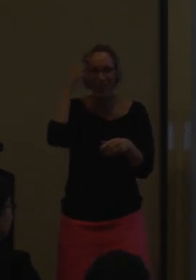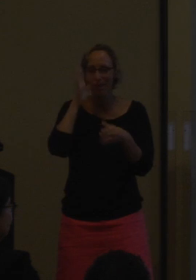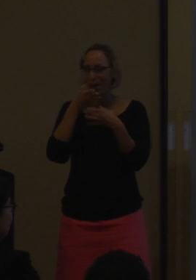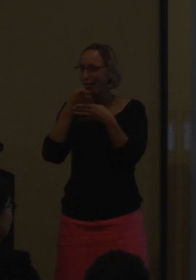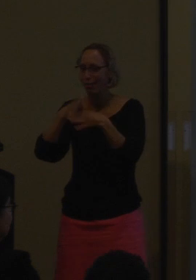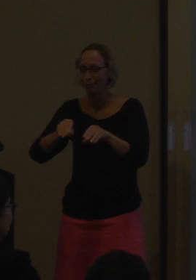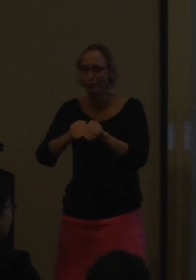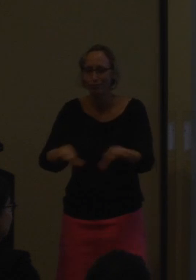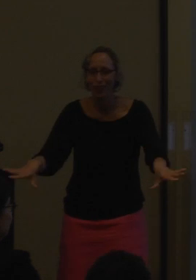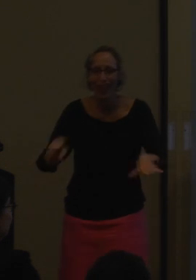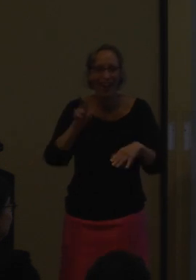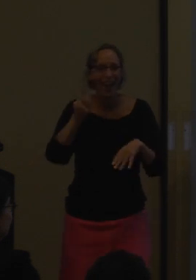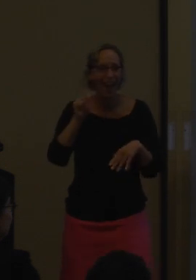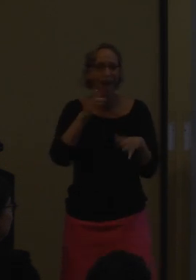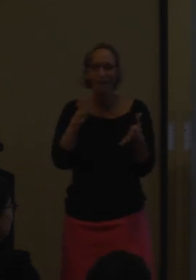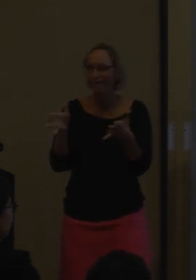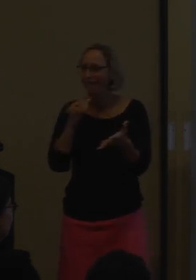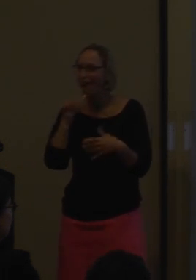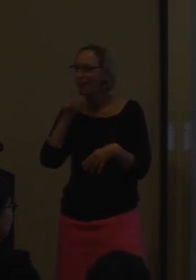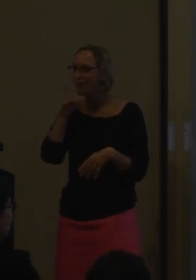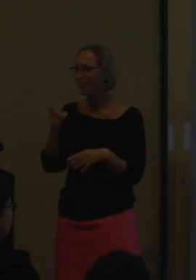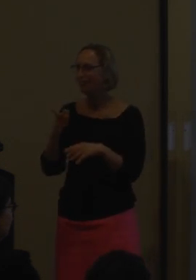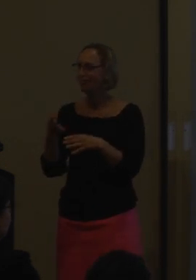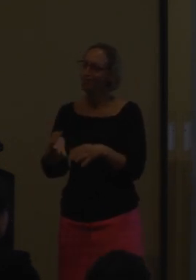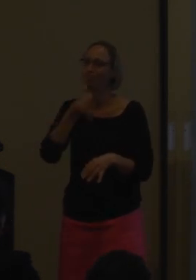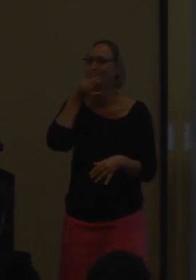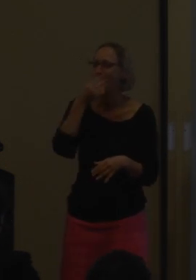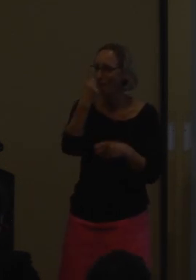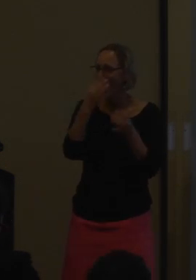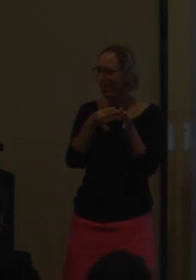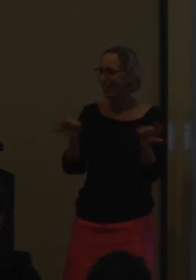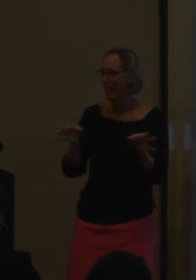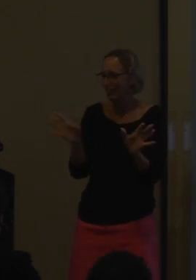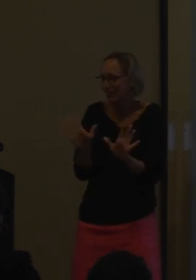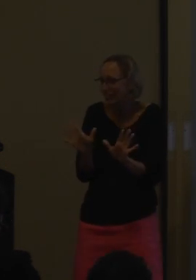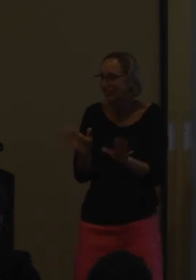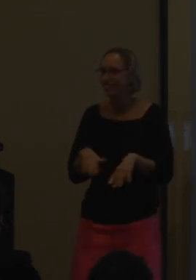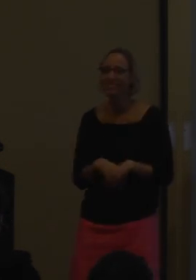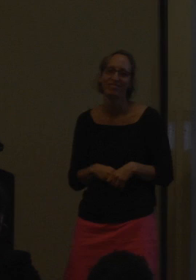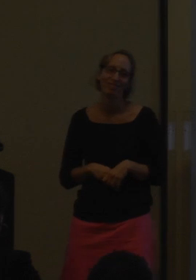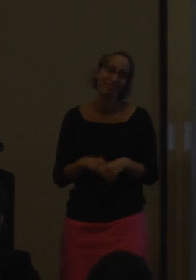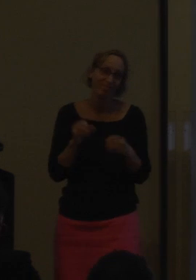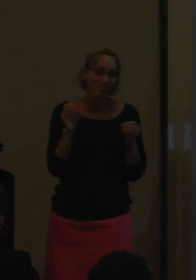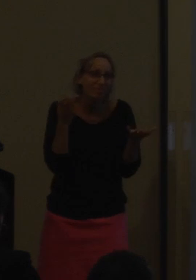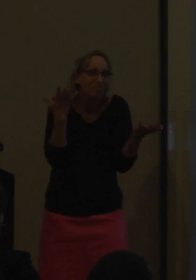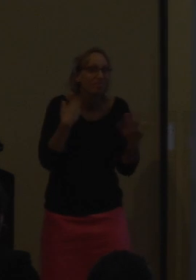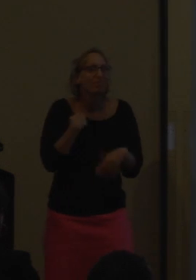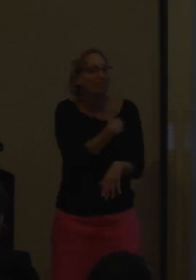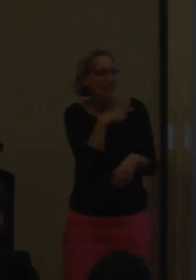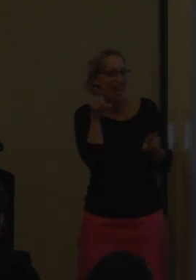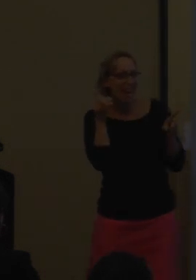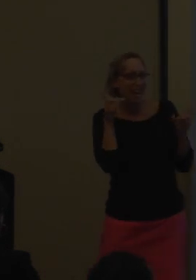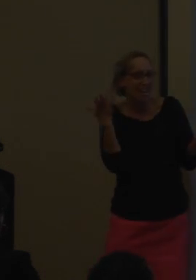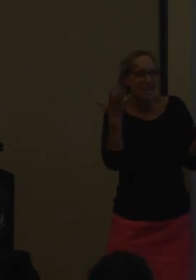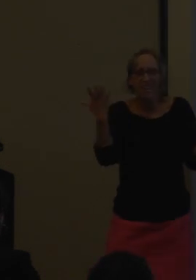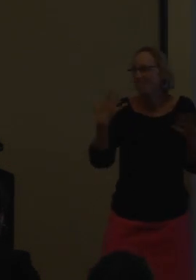So the resources in the brain splits and it breaks out and they're not proficient in one language.